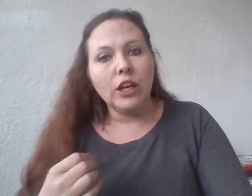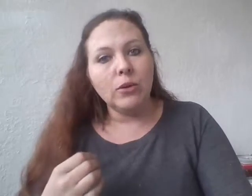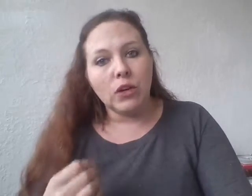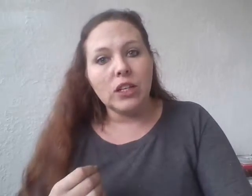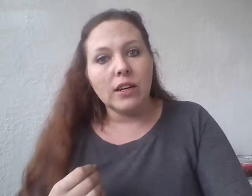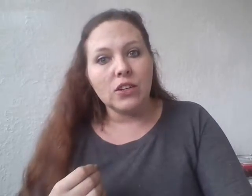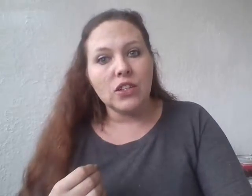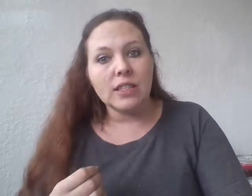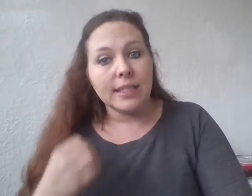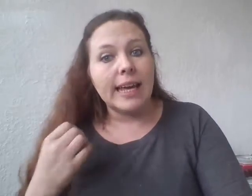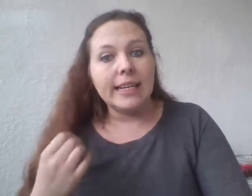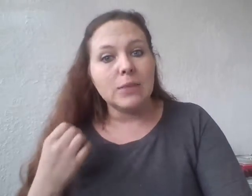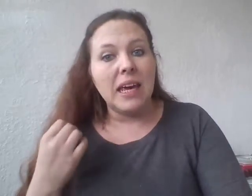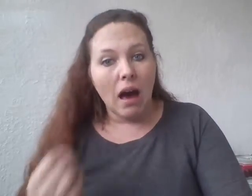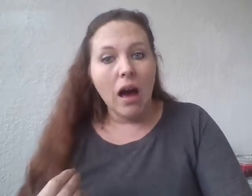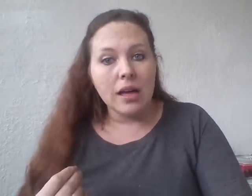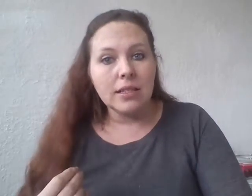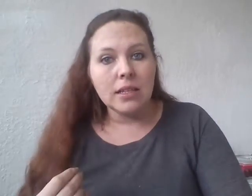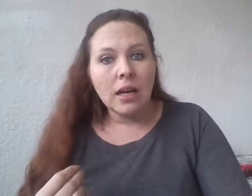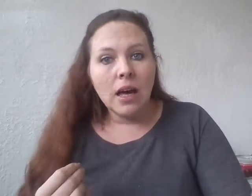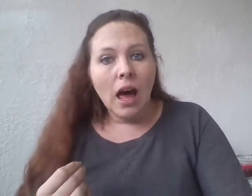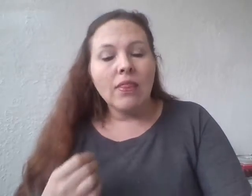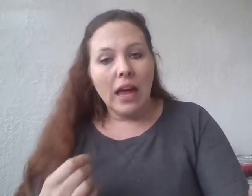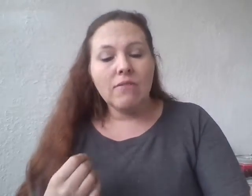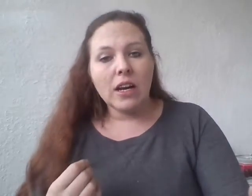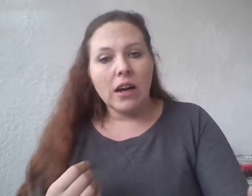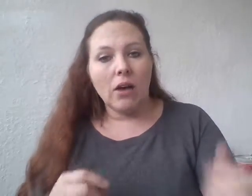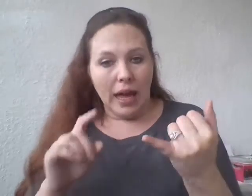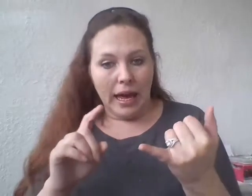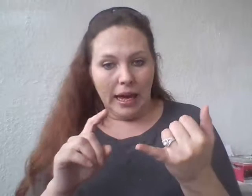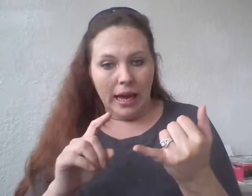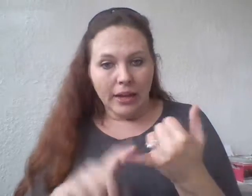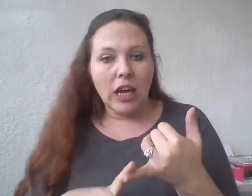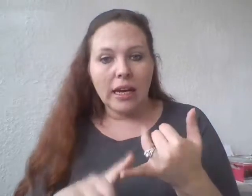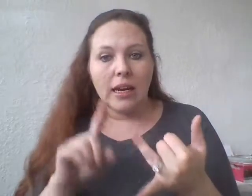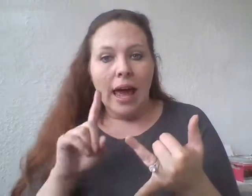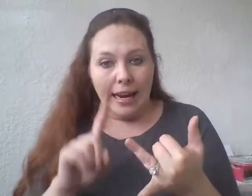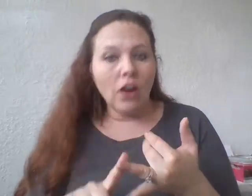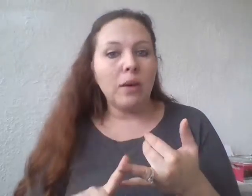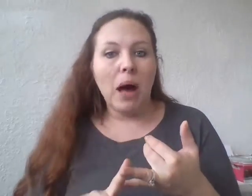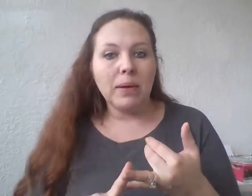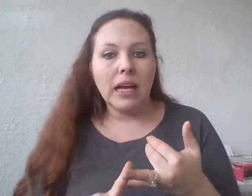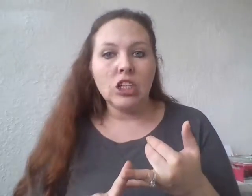university to their citizens. And it is because they have figured out that a educated and healthy population